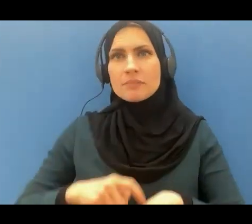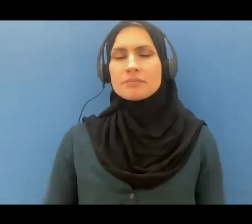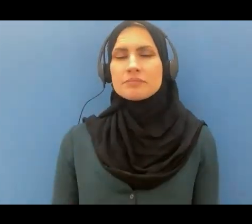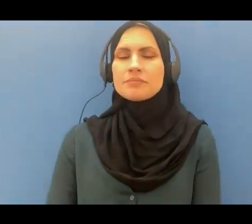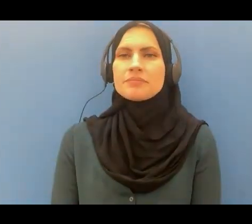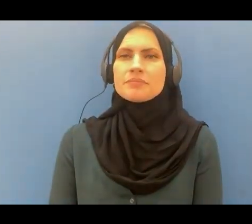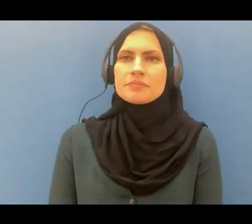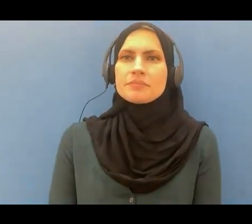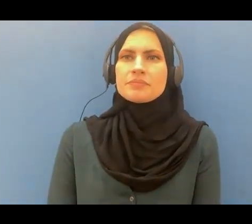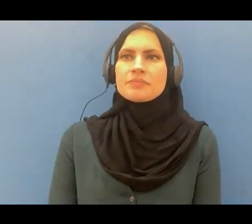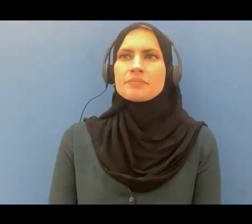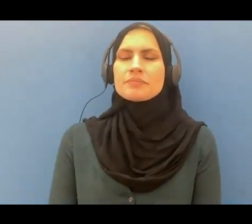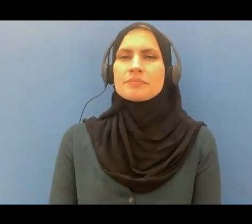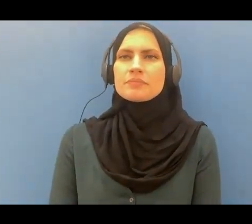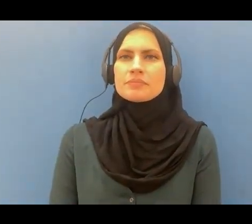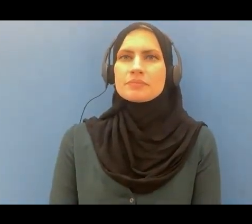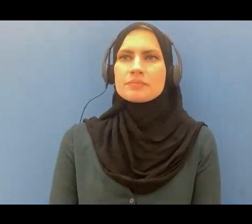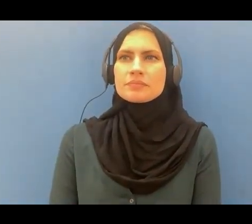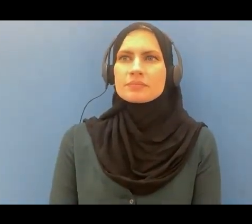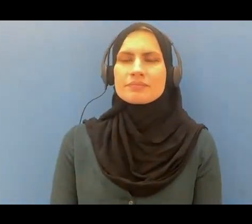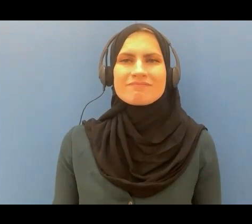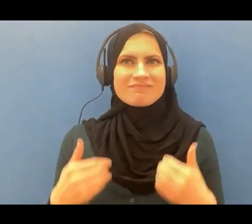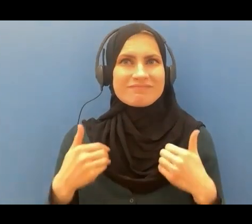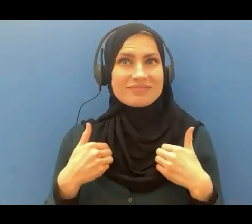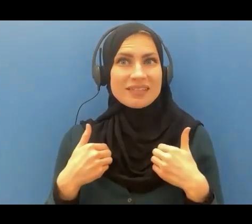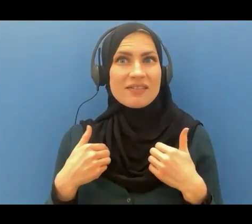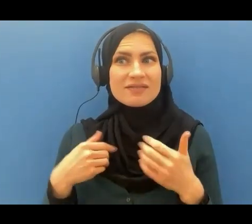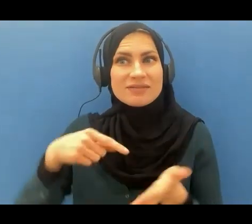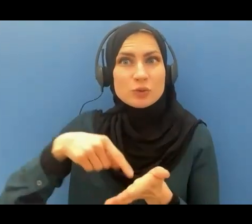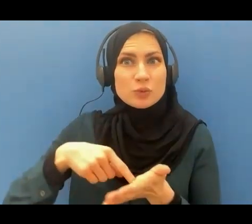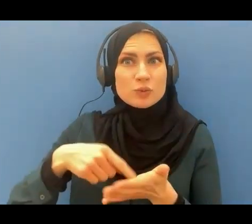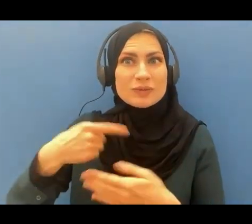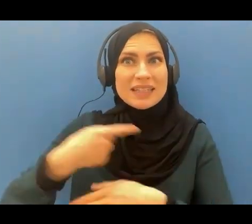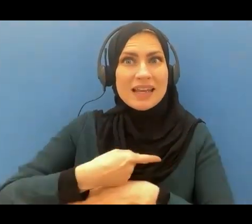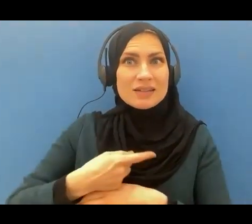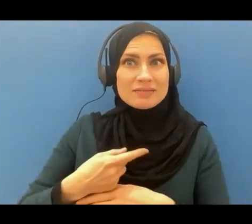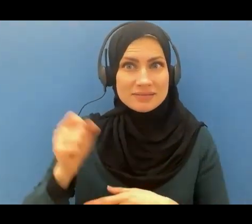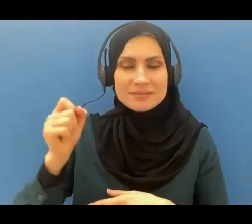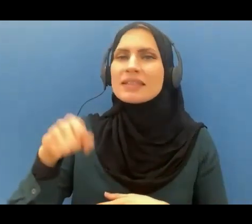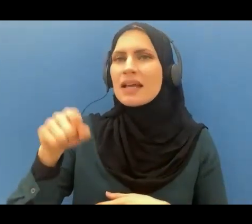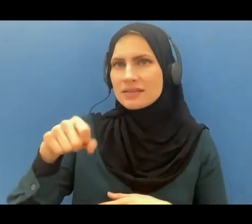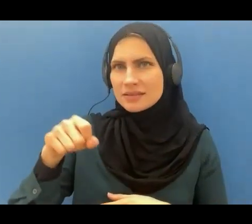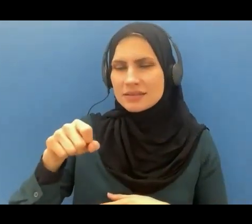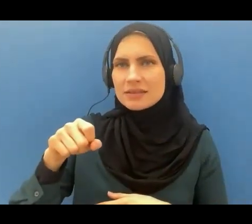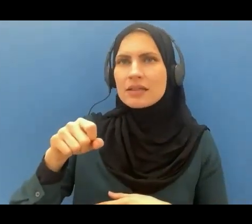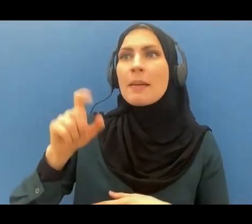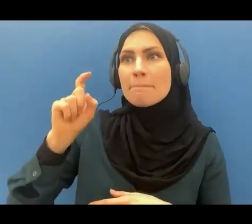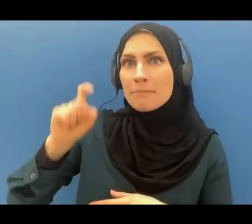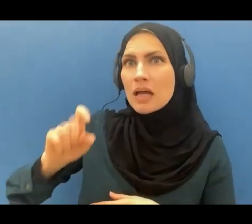If there is a yes, the deadline is do that, go back to Allah in submission and repentance